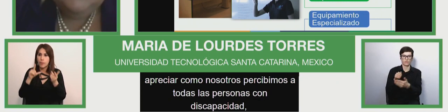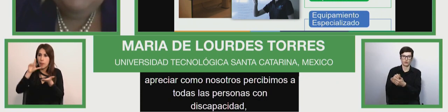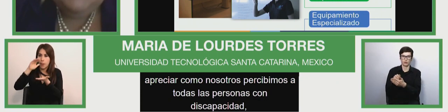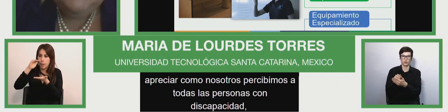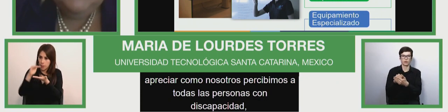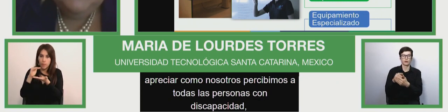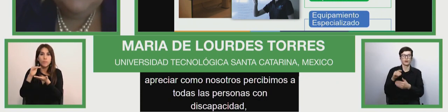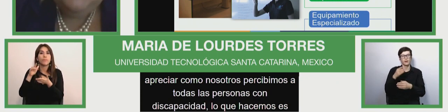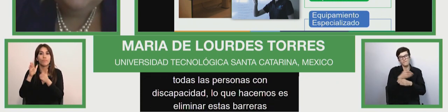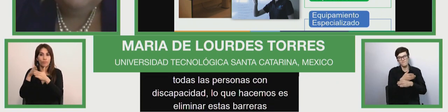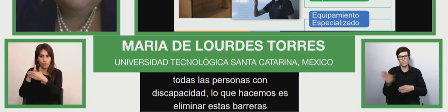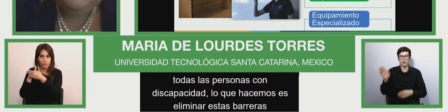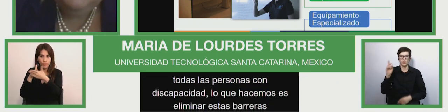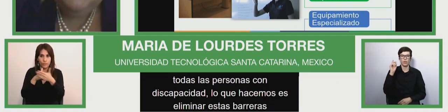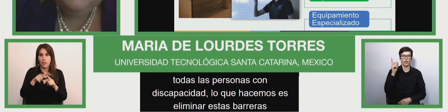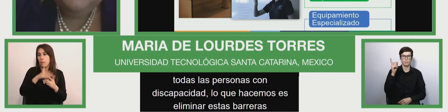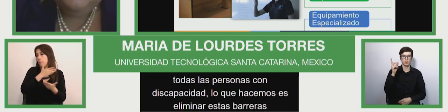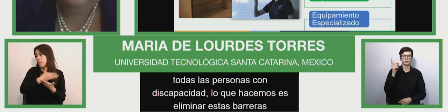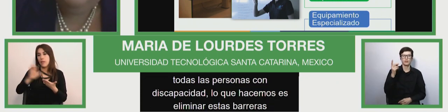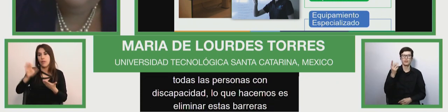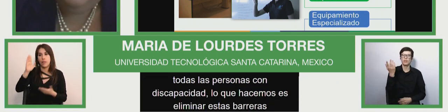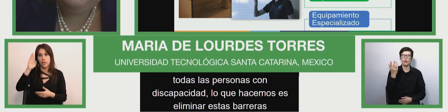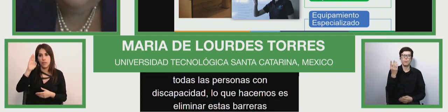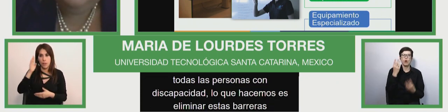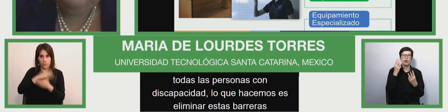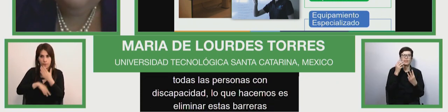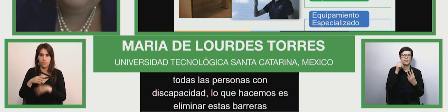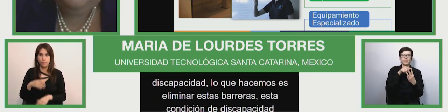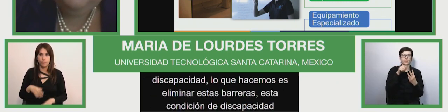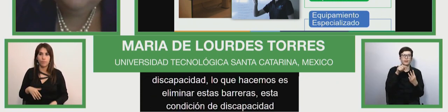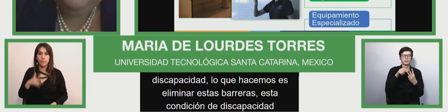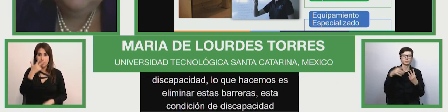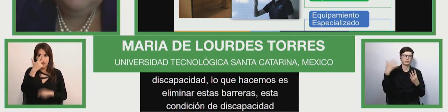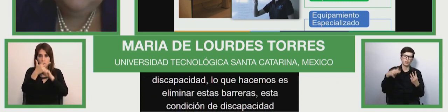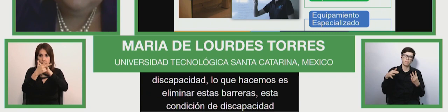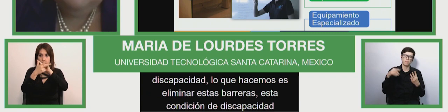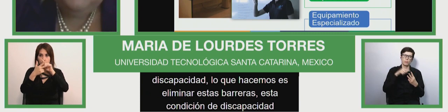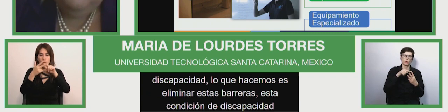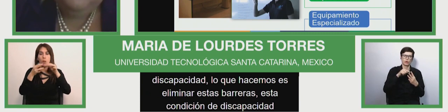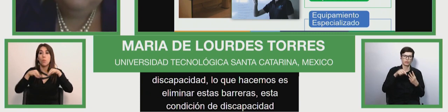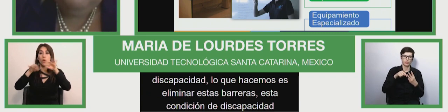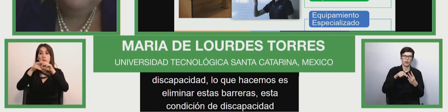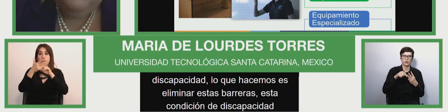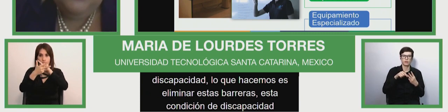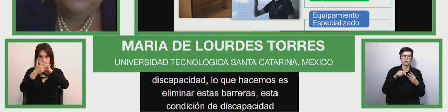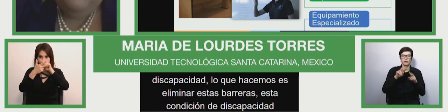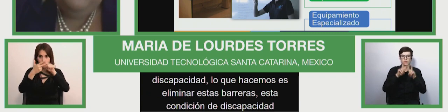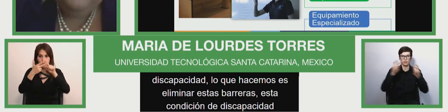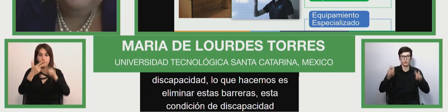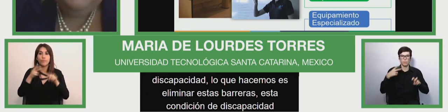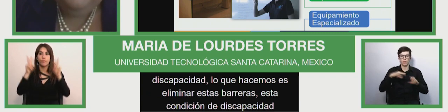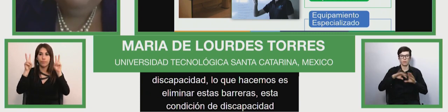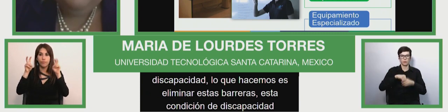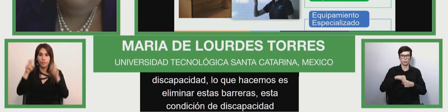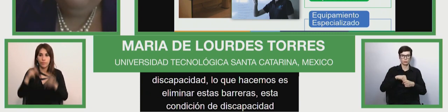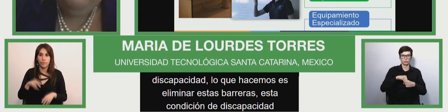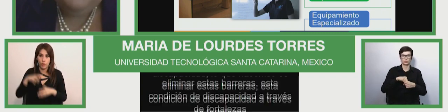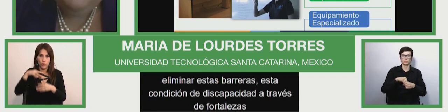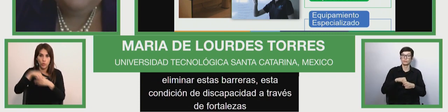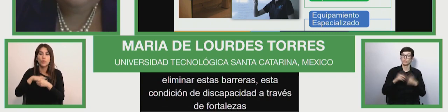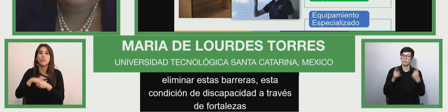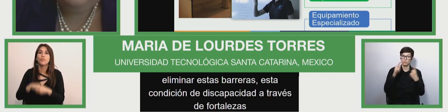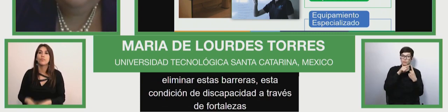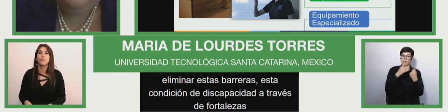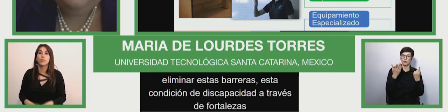society here who have the barriers here in santa grante is to eliminate these barriers eliminate